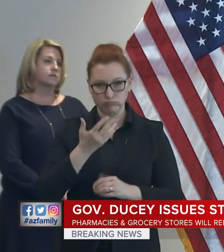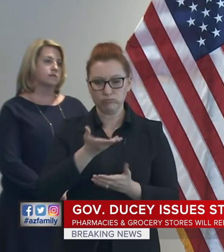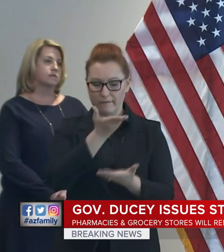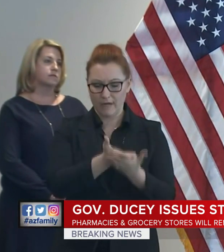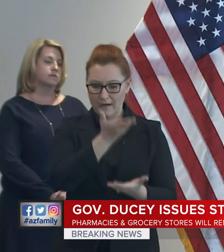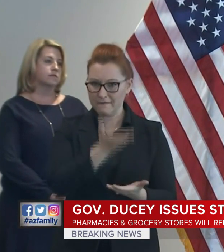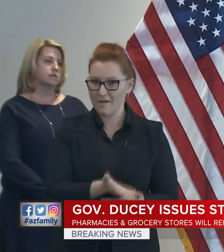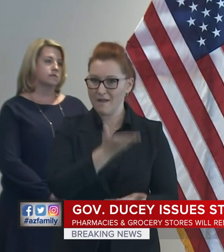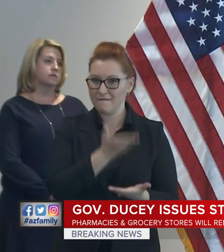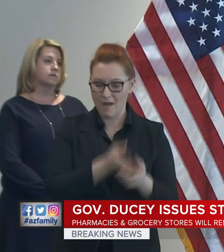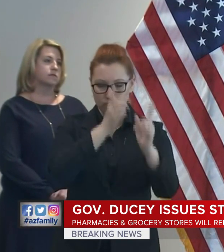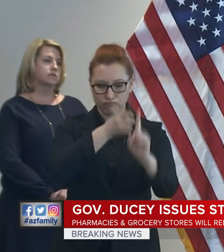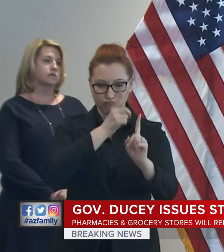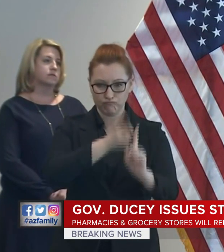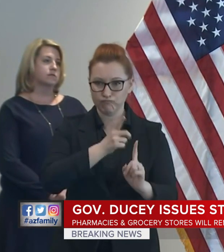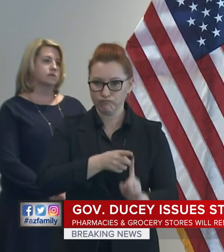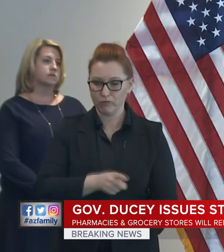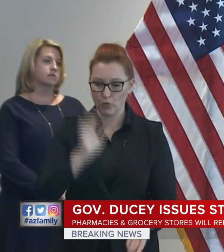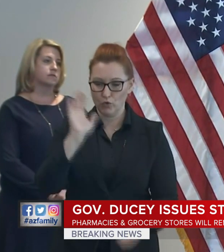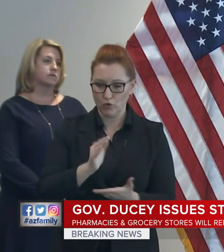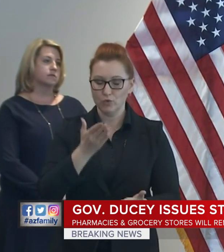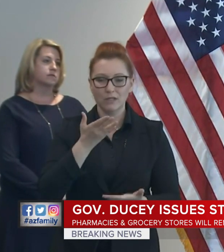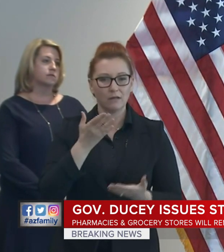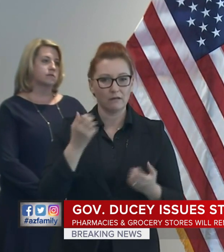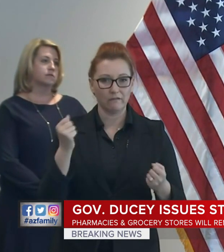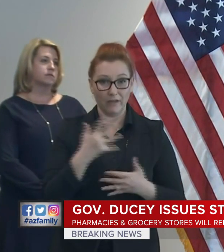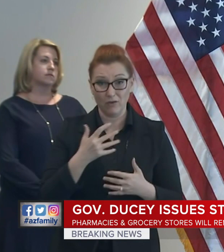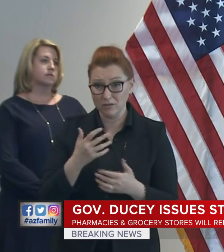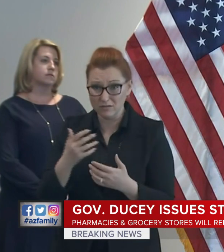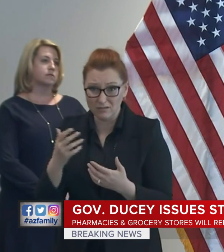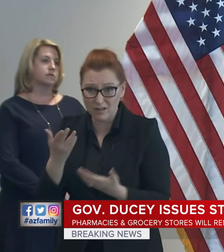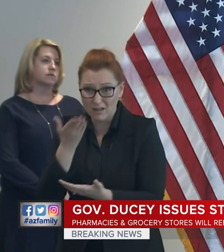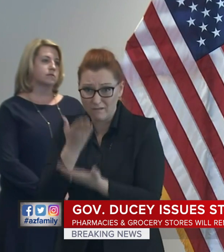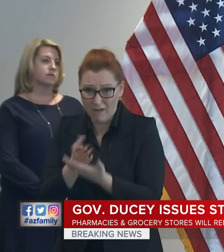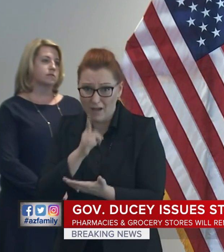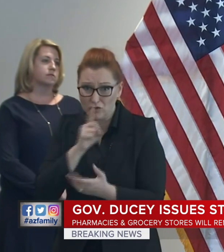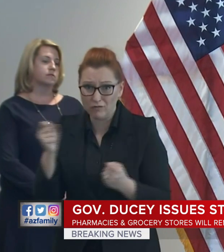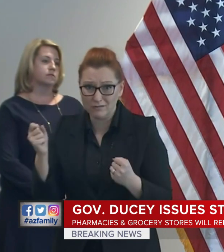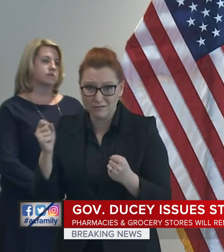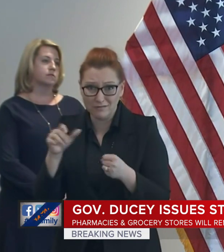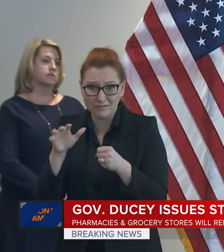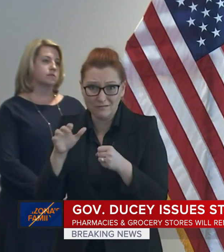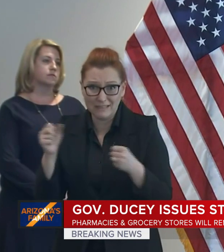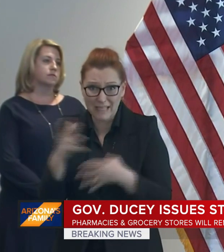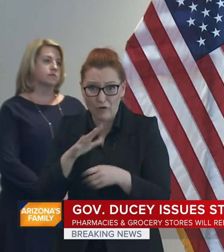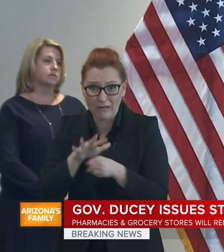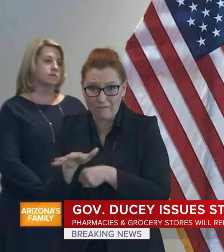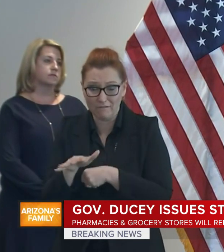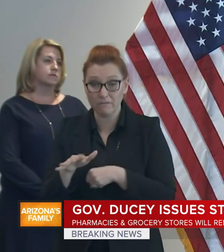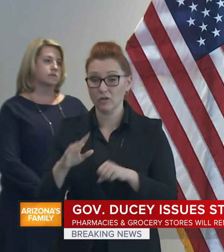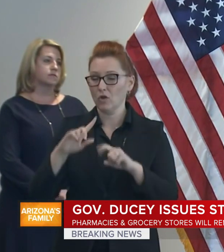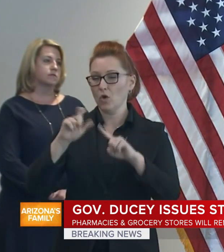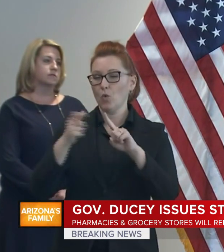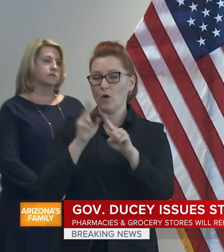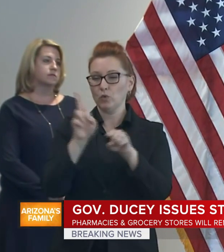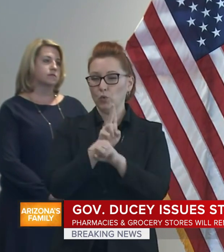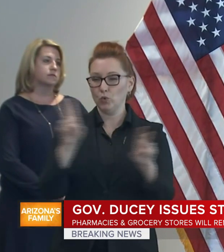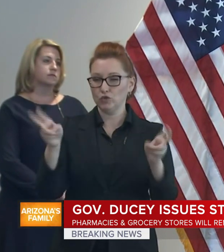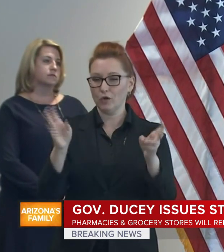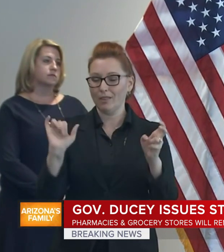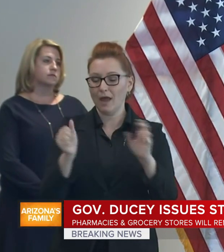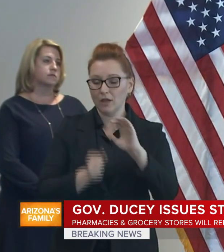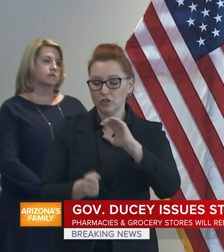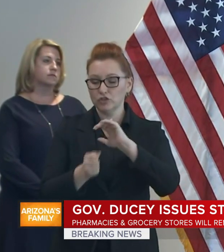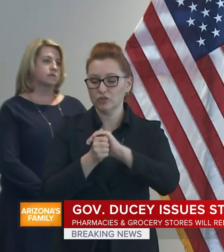reducing the fear because the facts are enough to concern people. But when you use words like shelter in place,